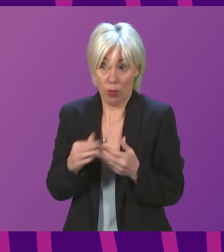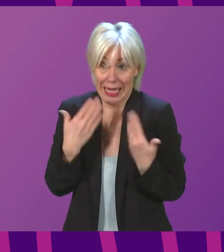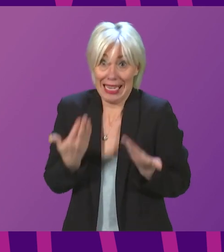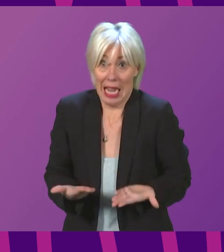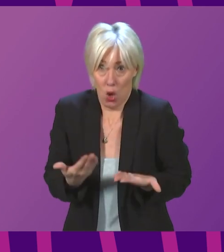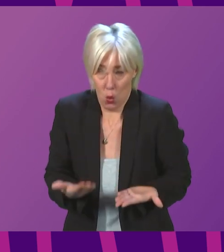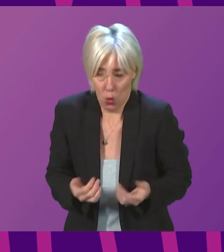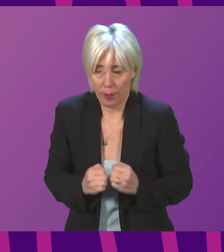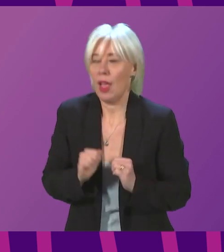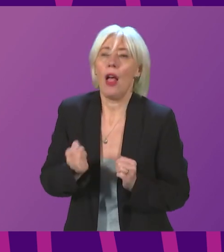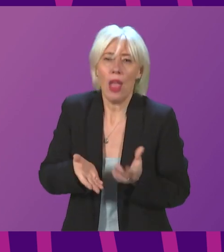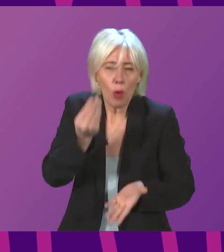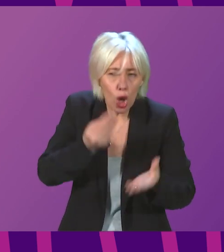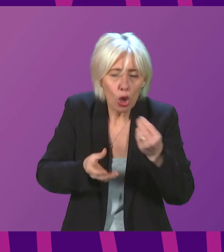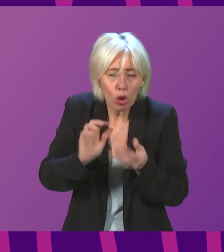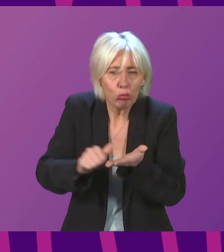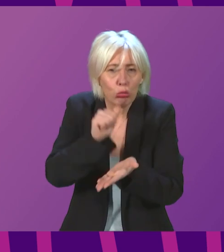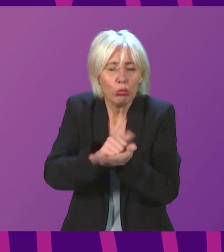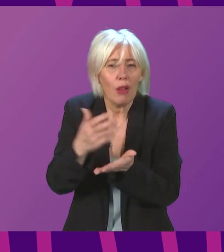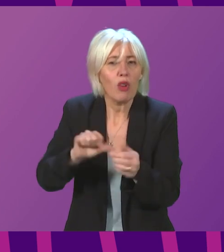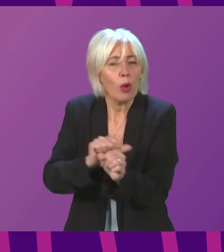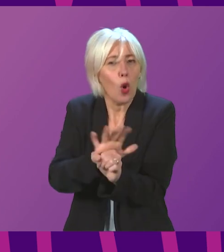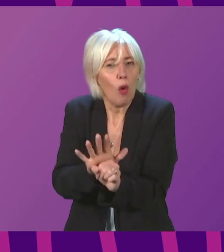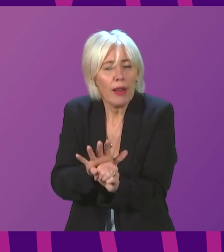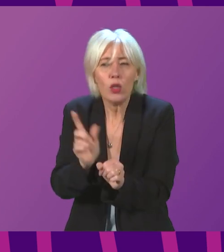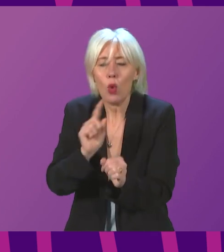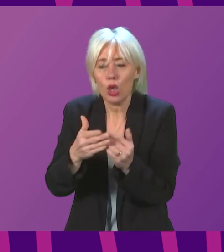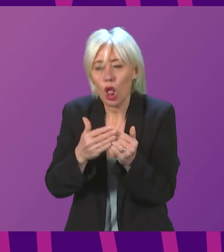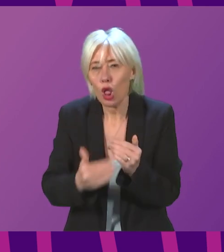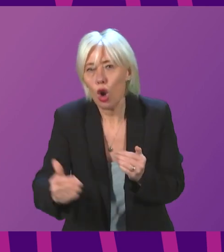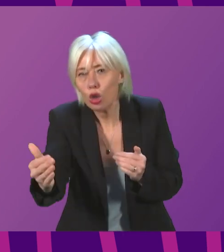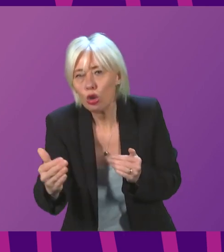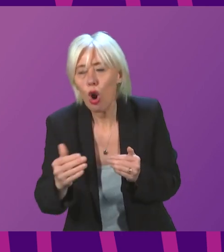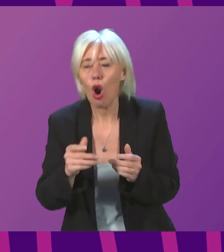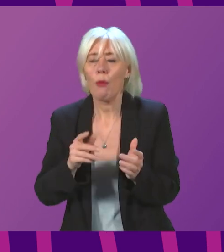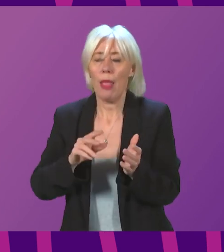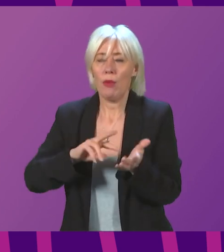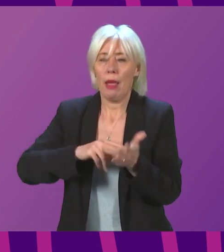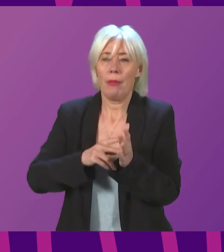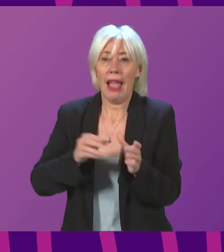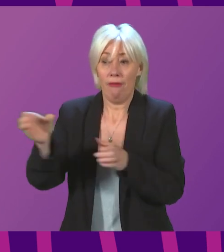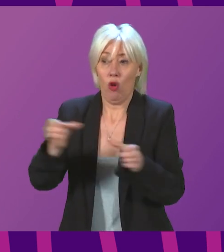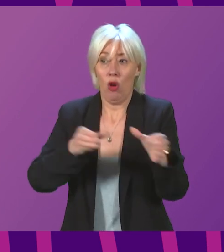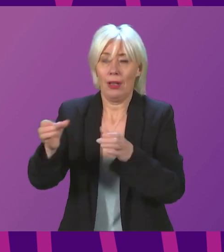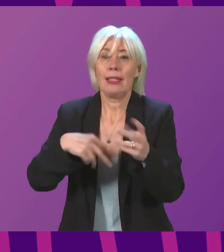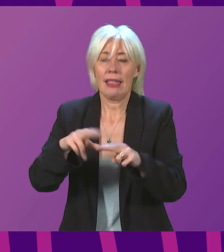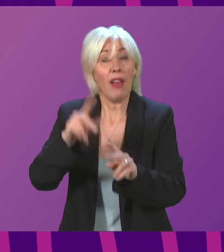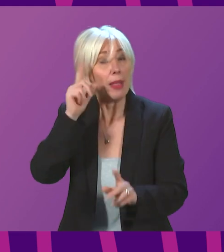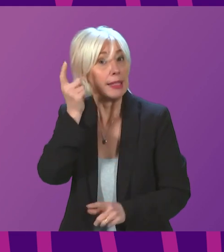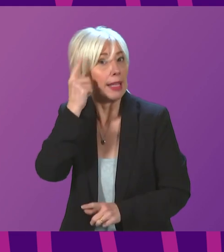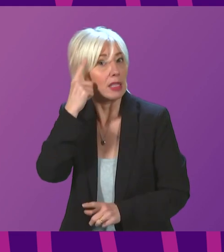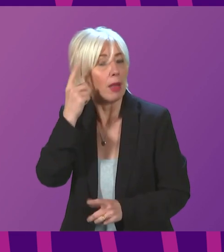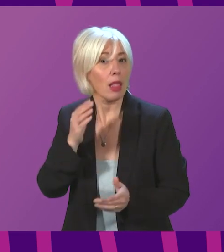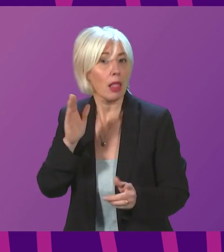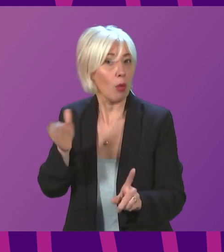we learn properly from the experience of COVID in terms of the longer-term workforce planning I think that is a sensible approach to